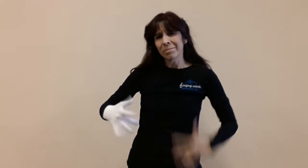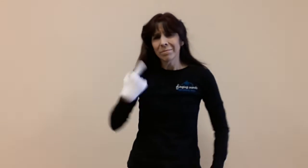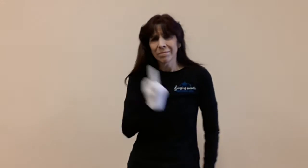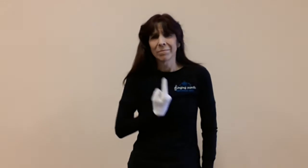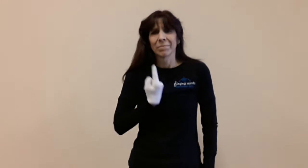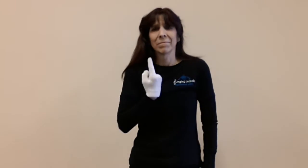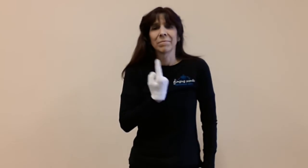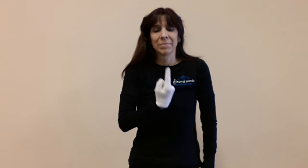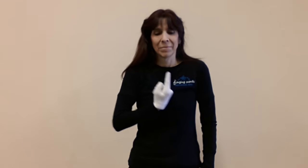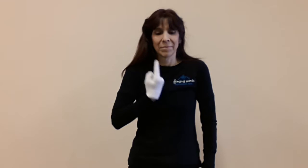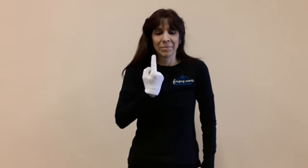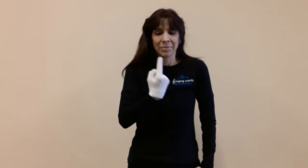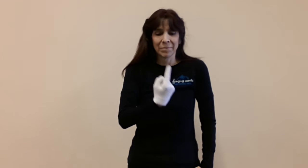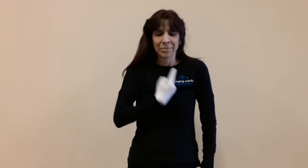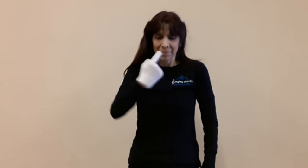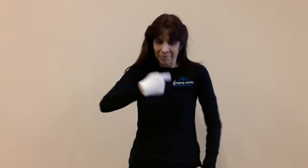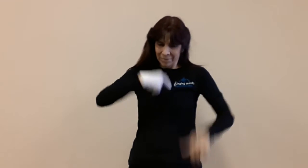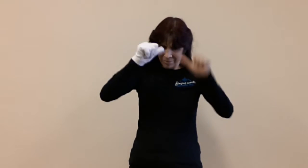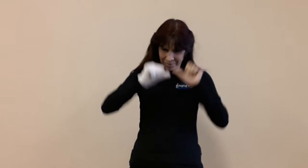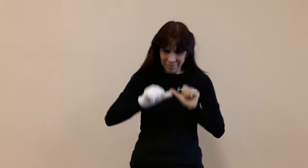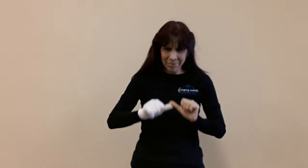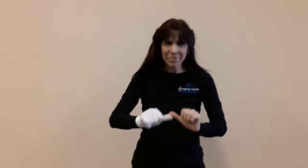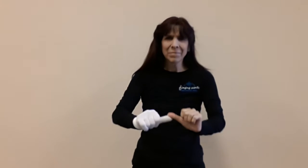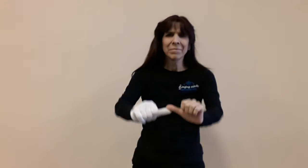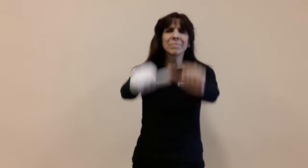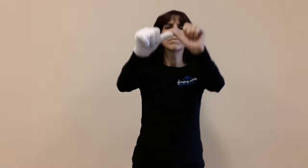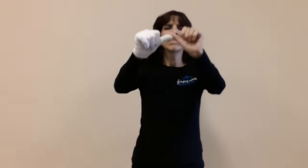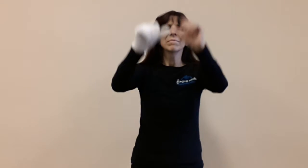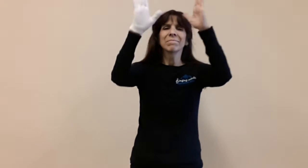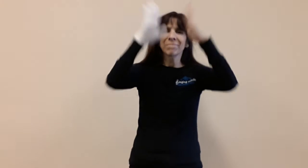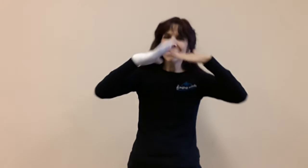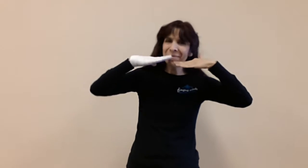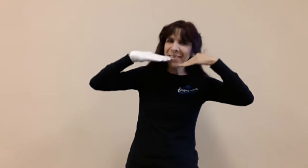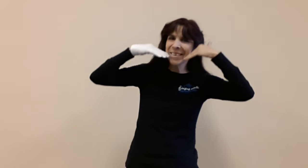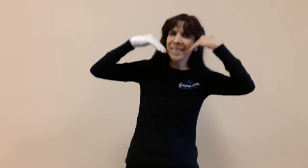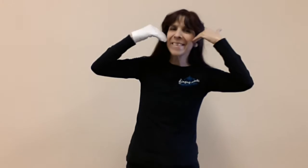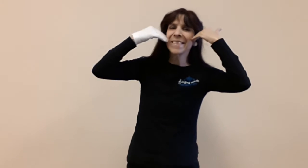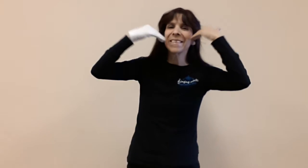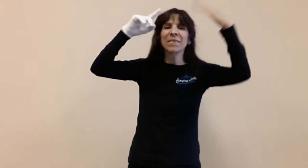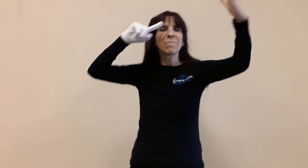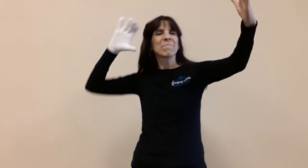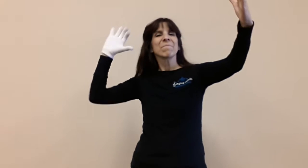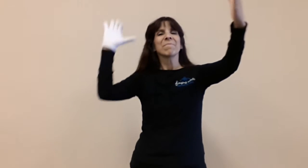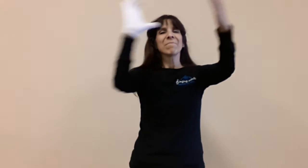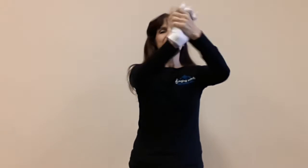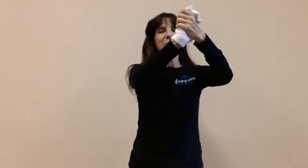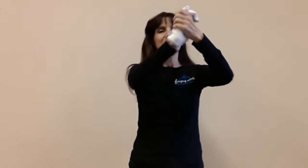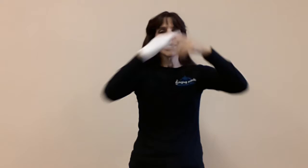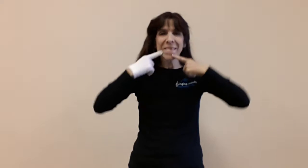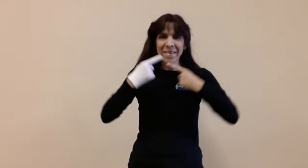I just got my chin and grin and say,